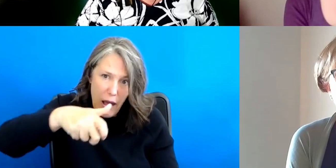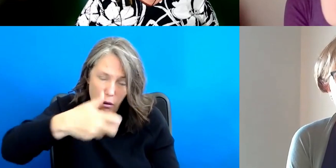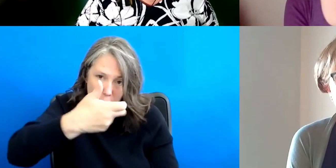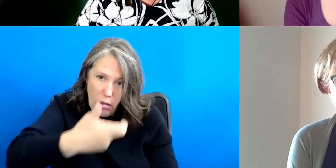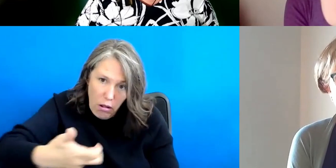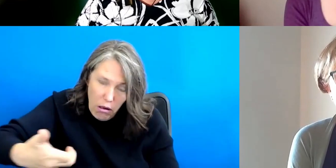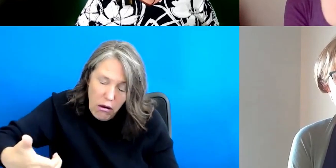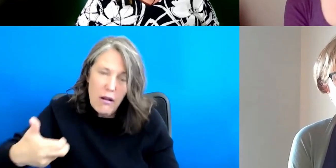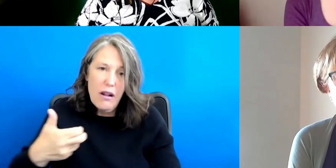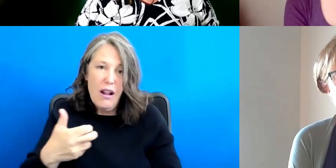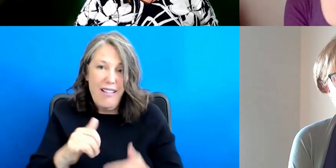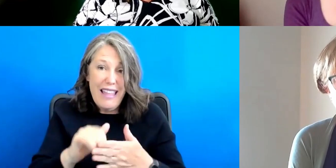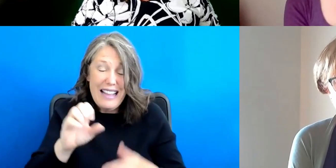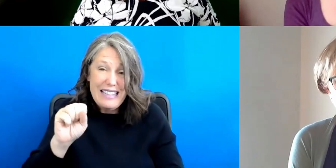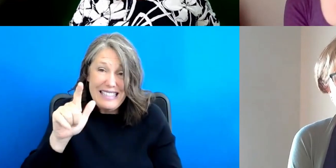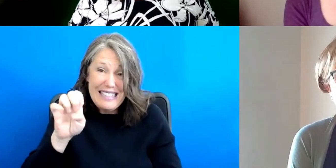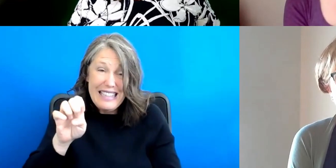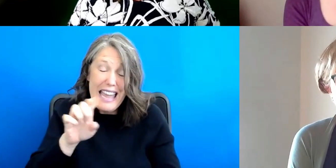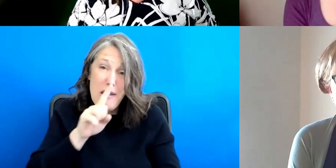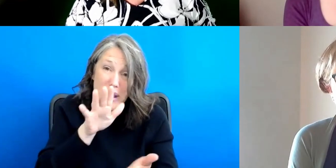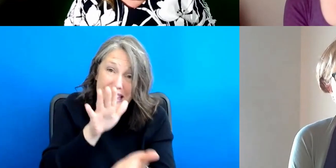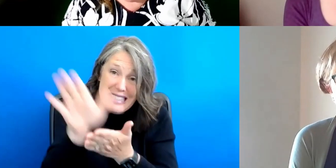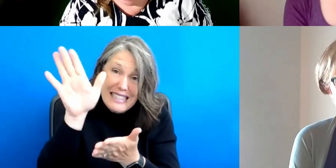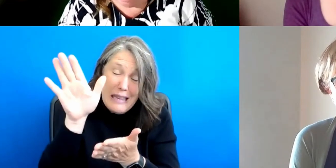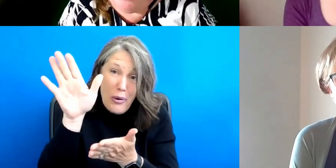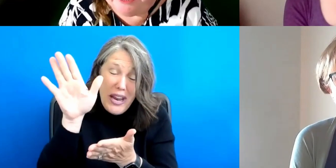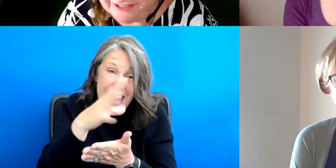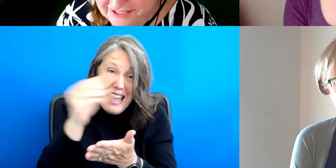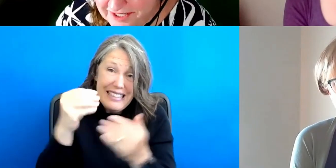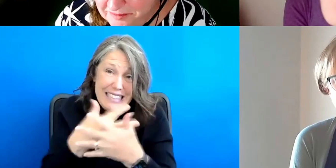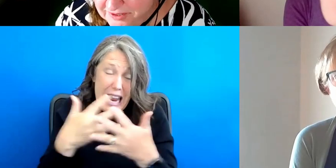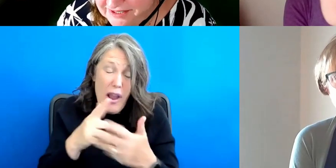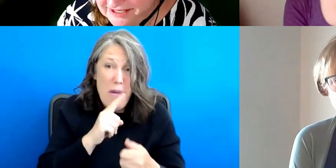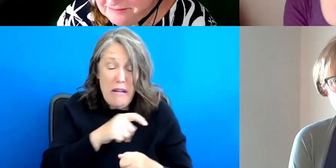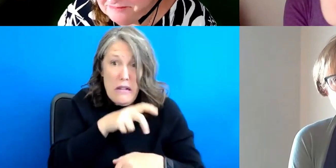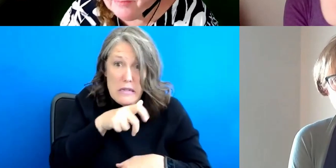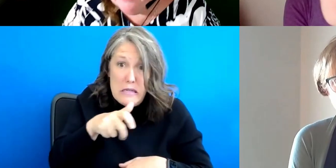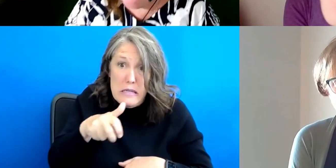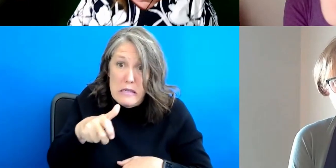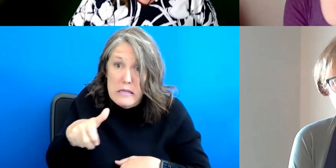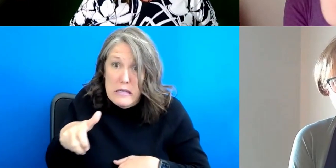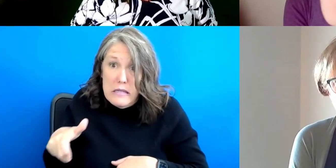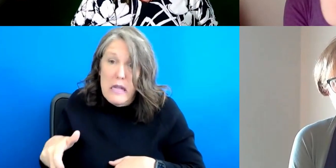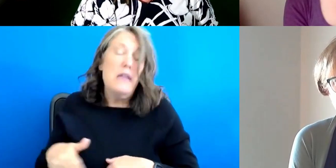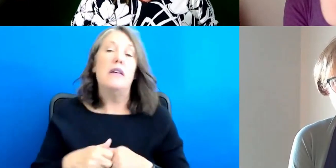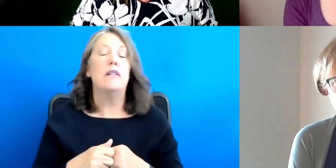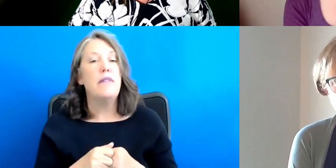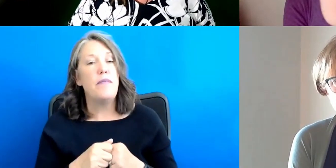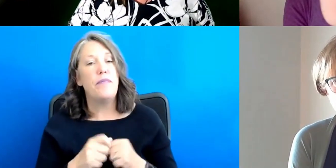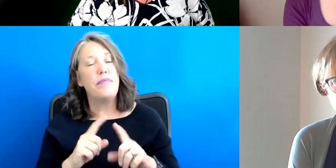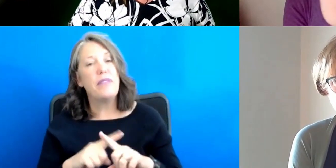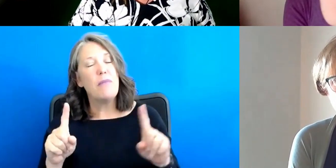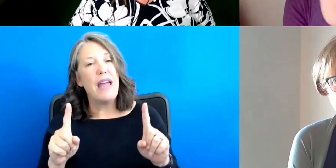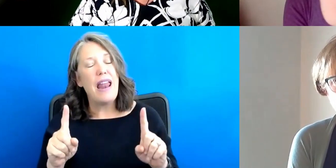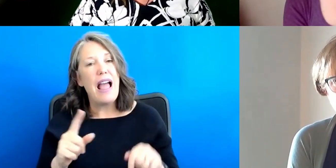that were slate steps and really slippy and scary, quite frankly. But, um, I actually